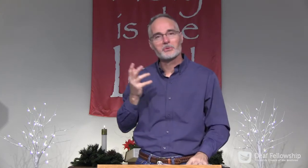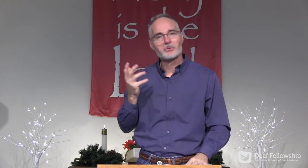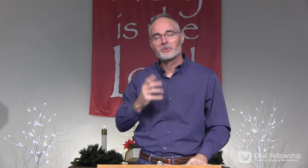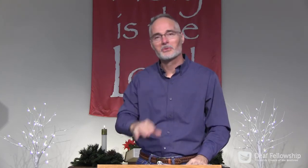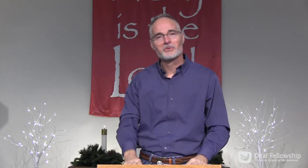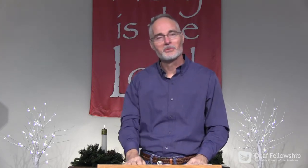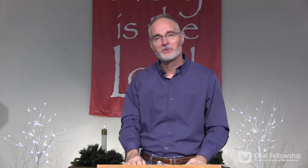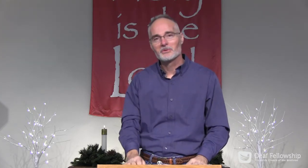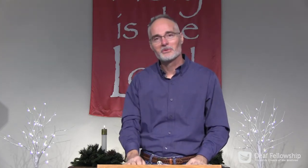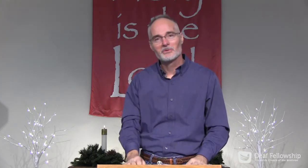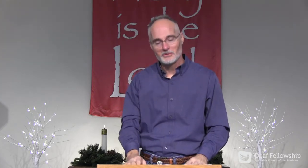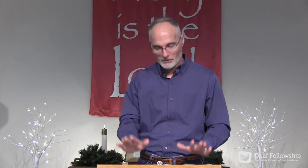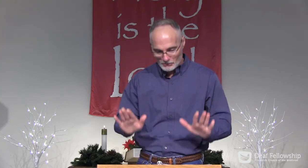but His people,